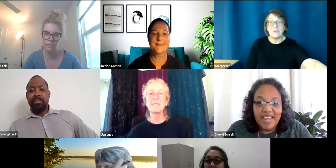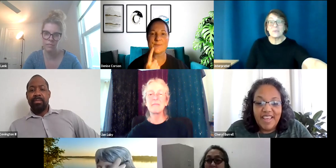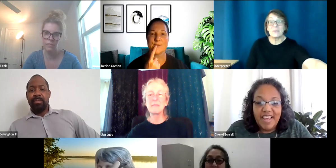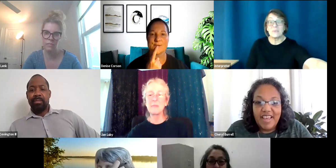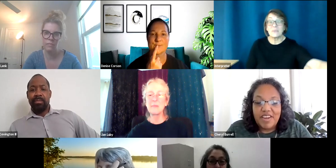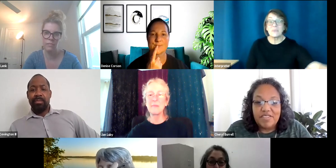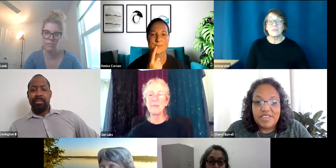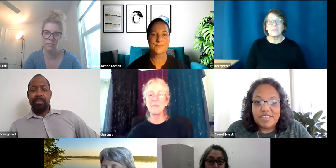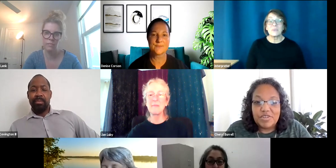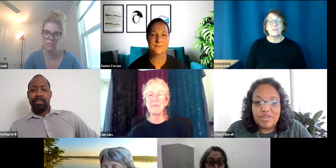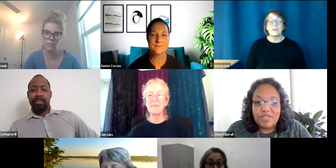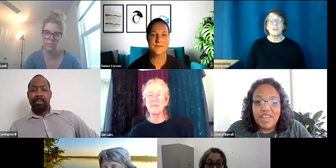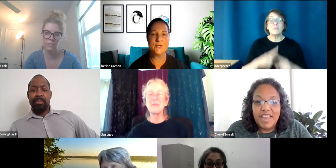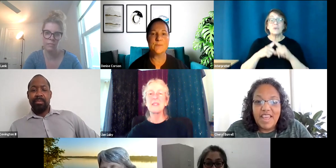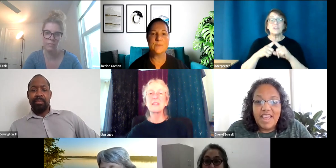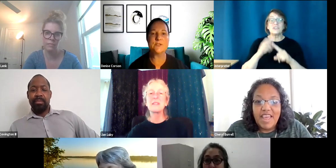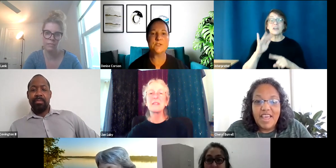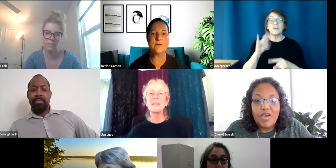And you're You're muted, Cheryl.